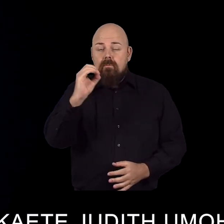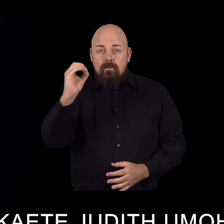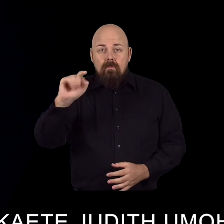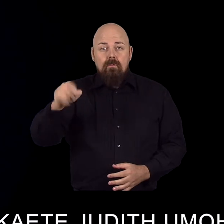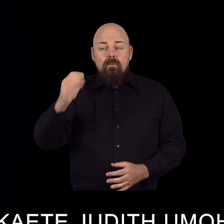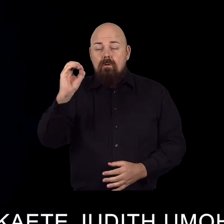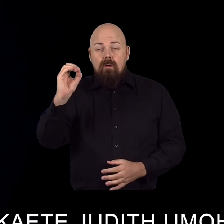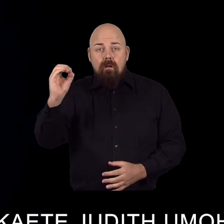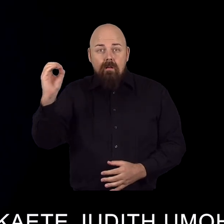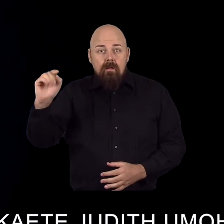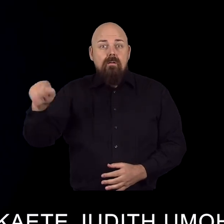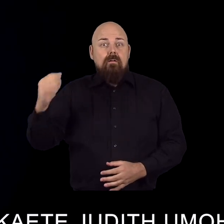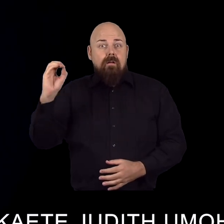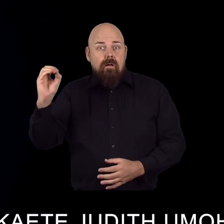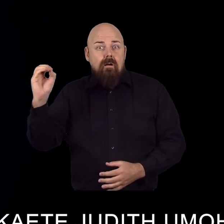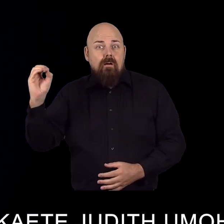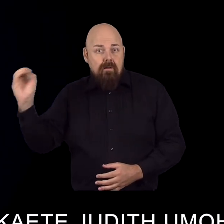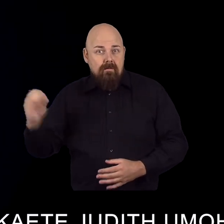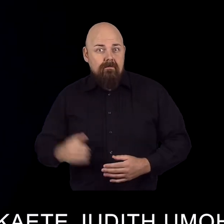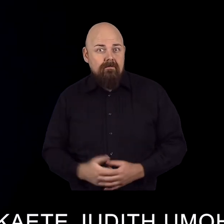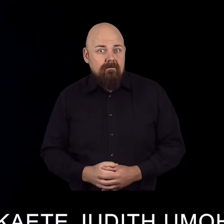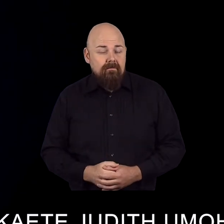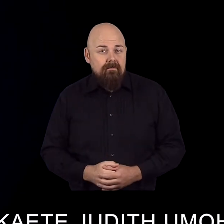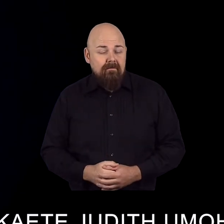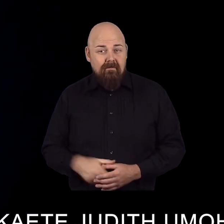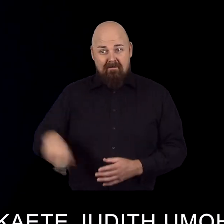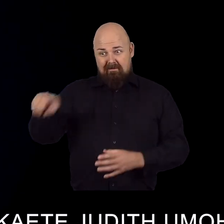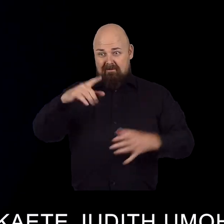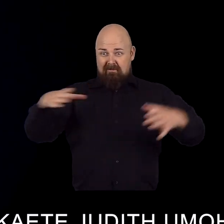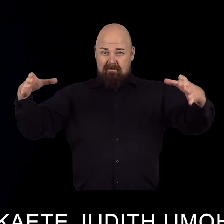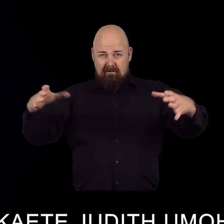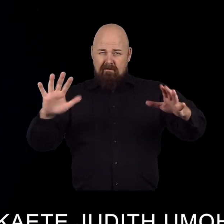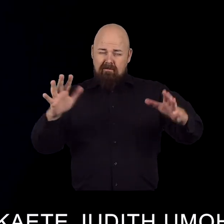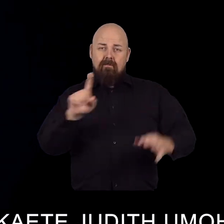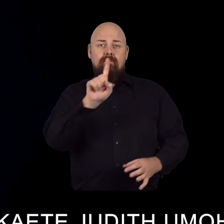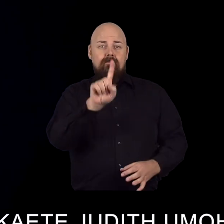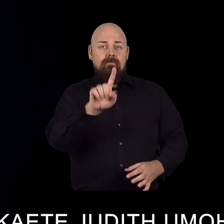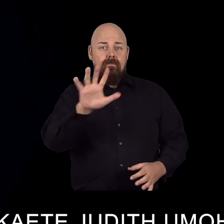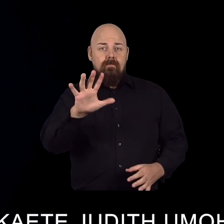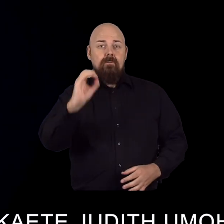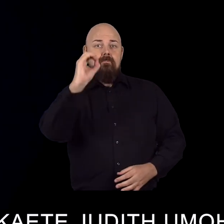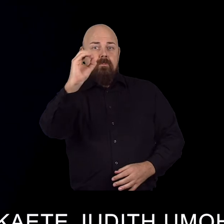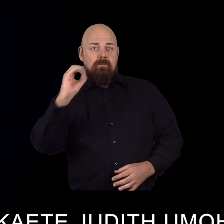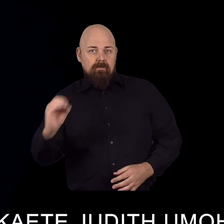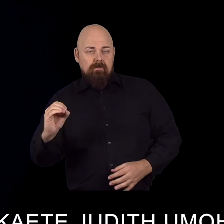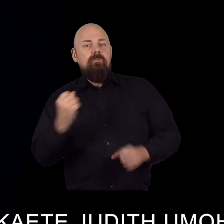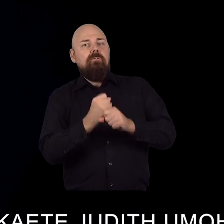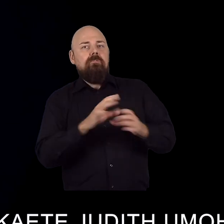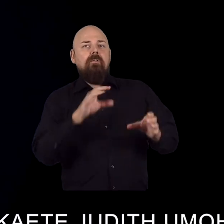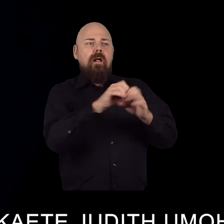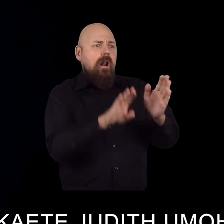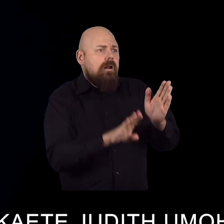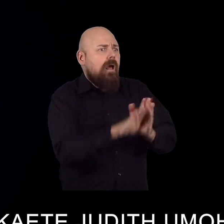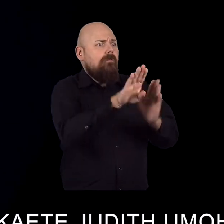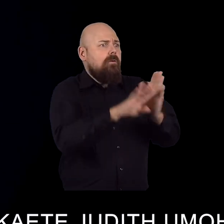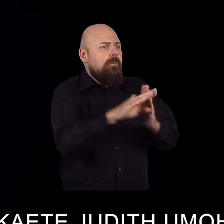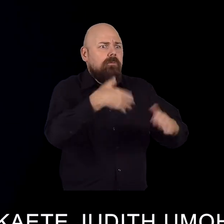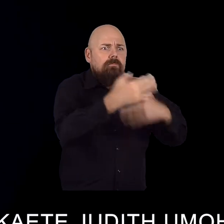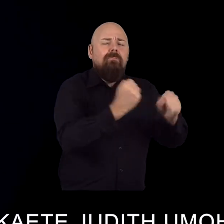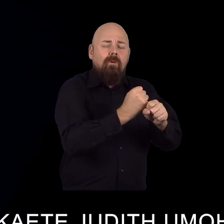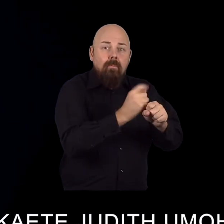world today? Persons with disabilities comprises 15% of the